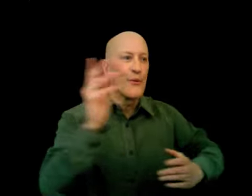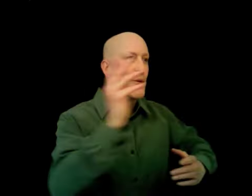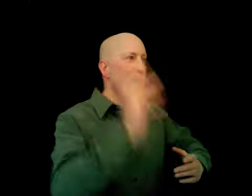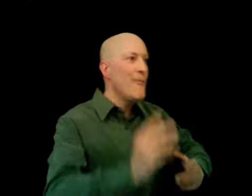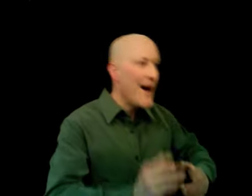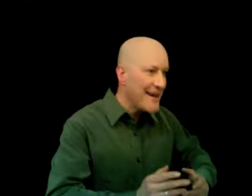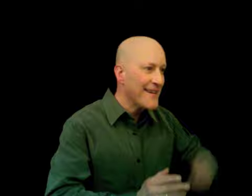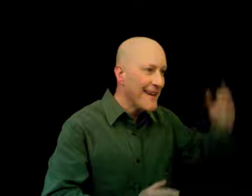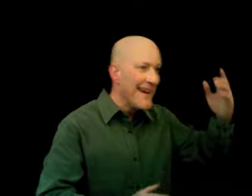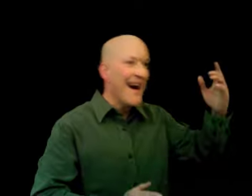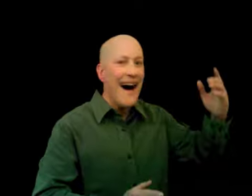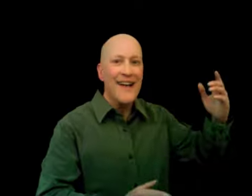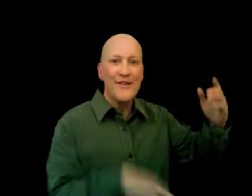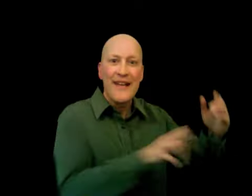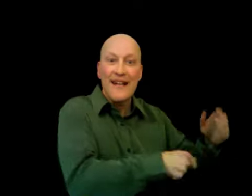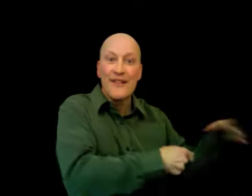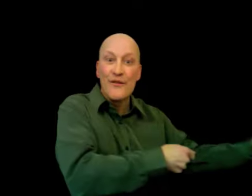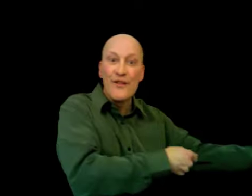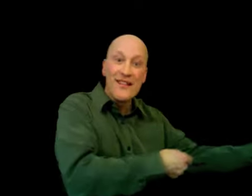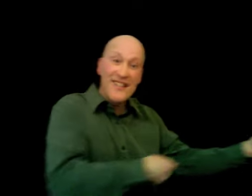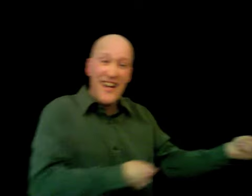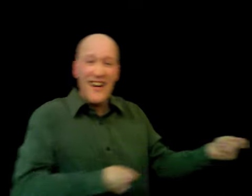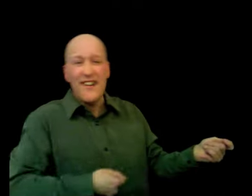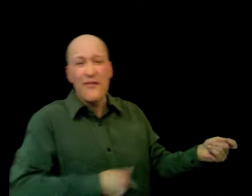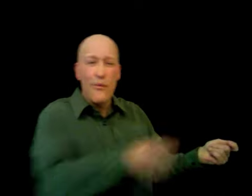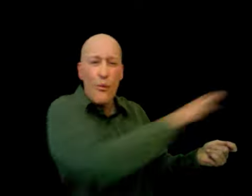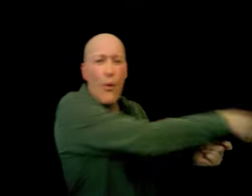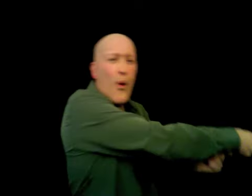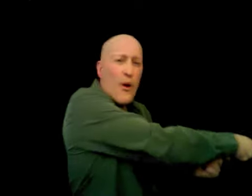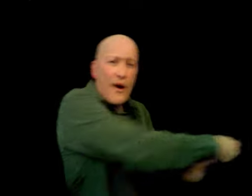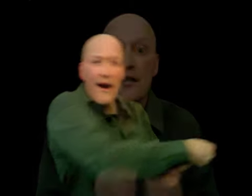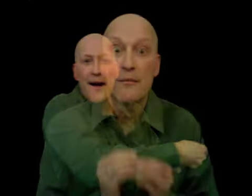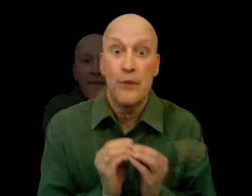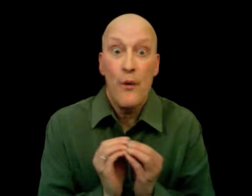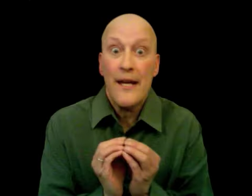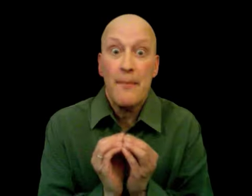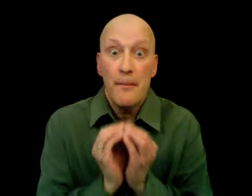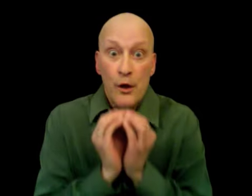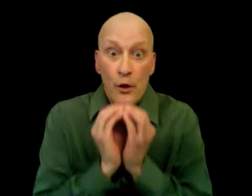robot. I learned how to do the tug of war. You're blowing up a balloon.